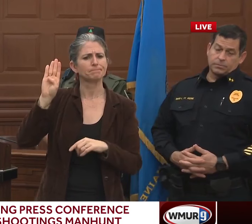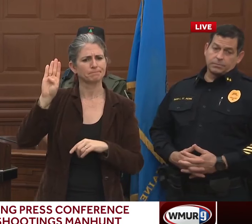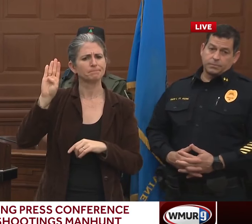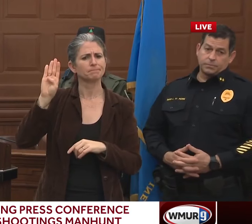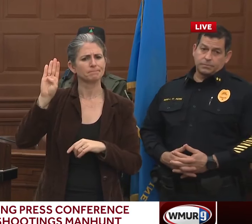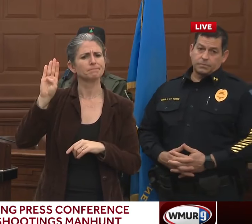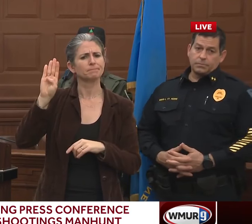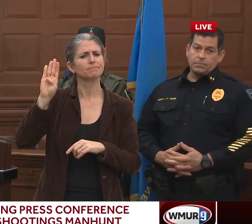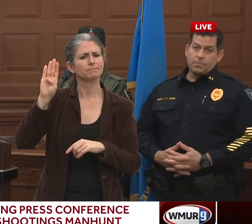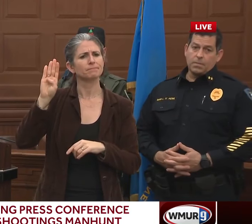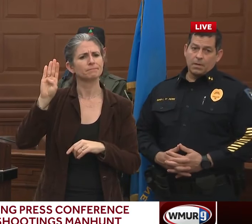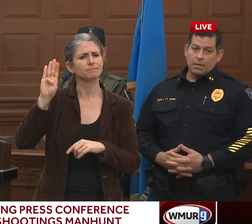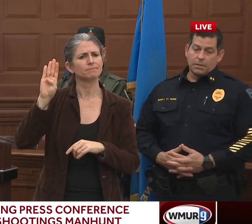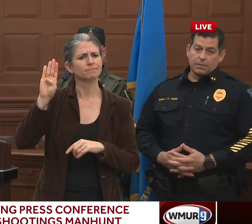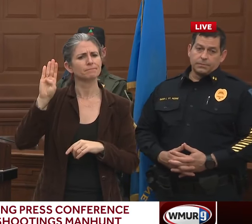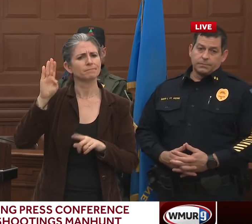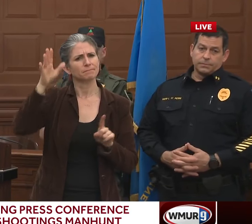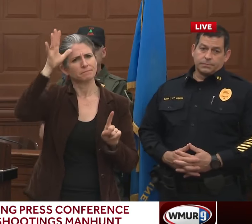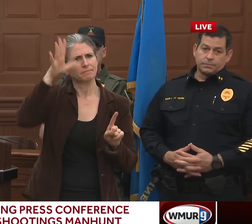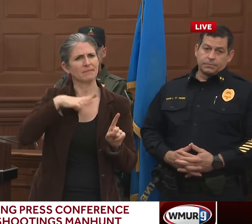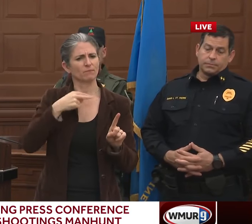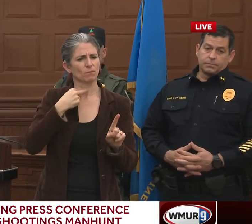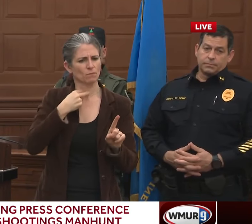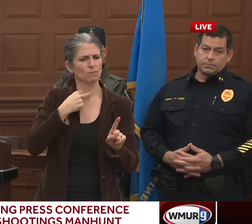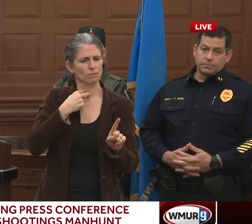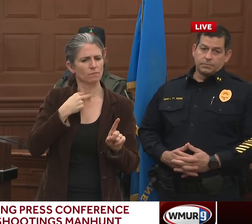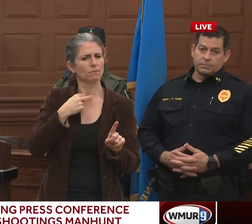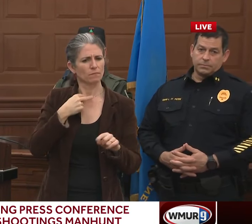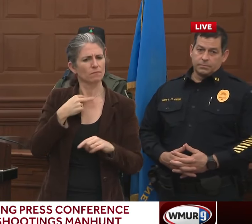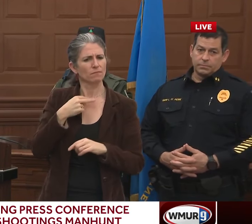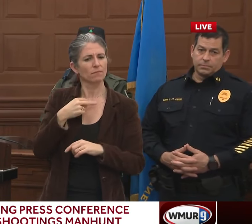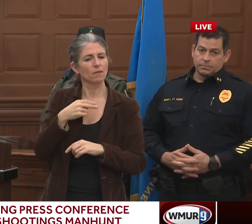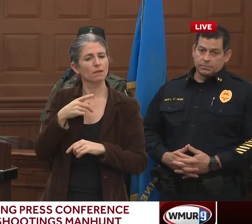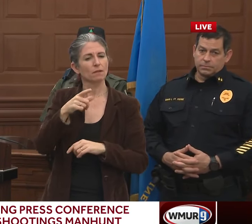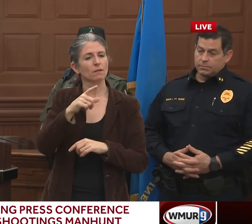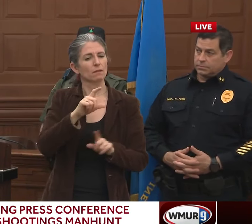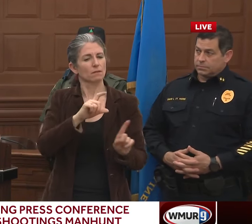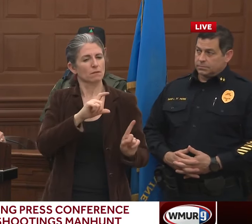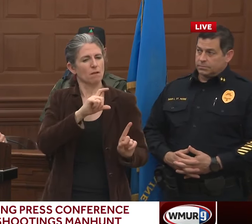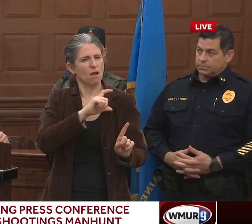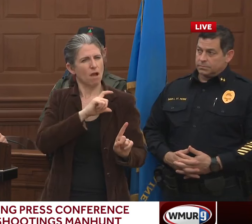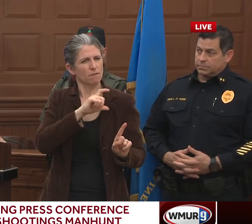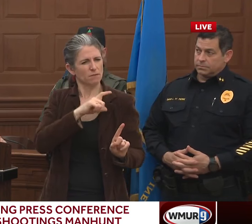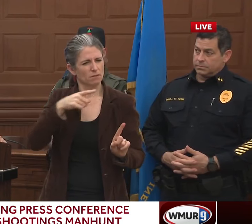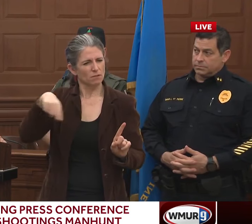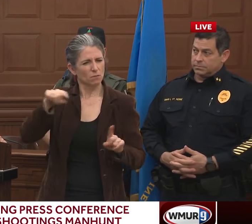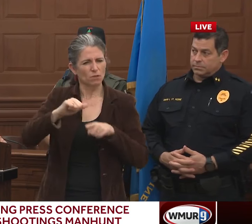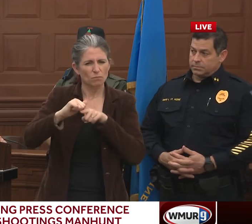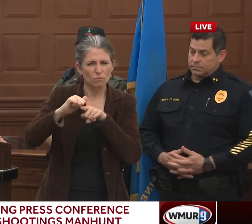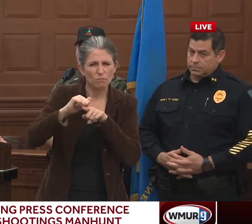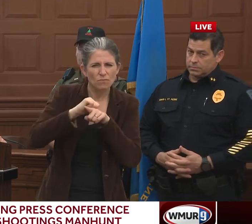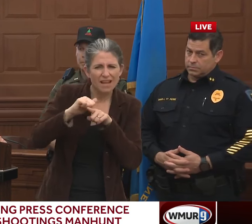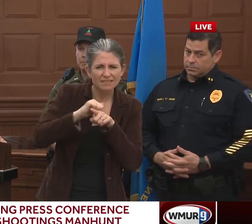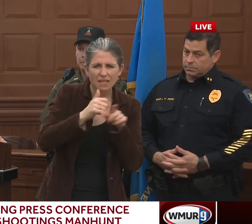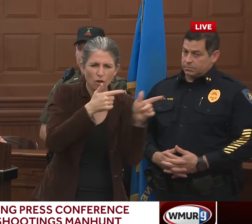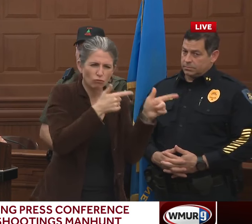Yeah. Four officers were at the range, think, right? Can you just go over that again? Yeah, sure. So